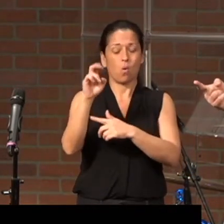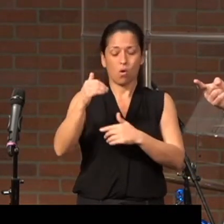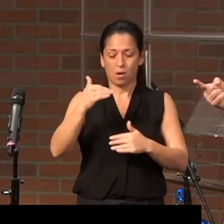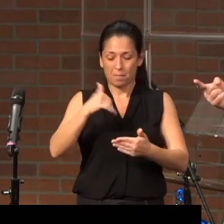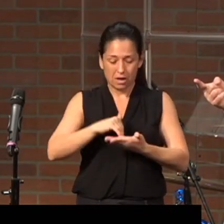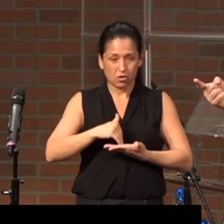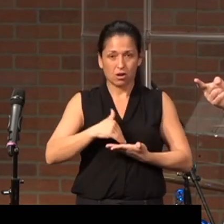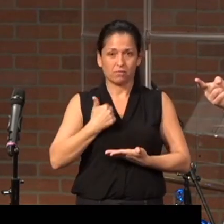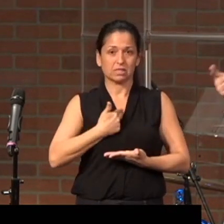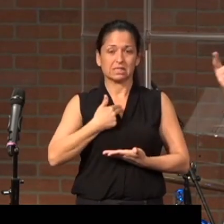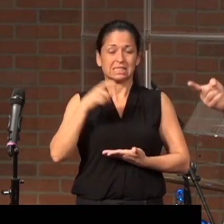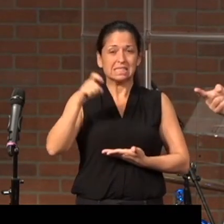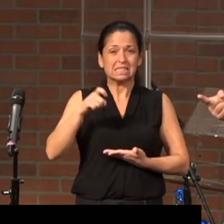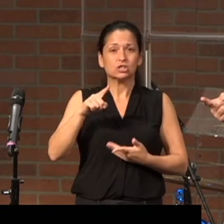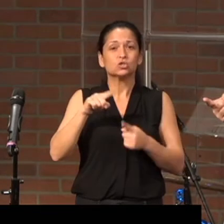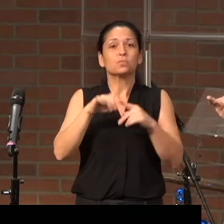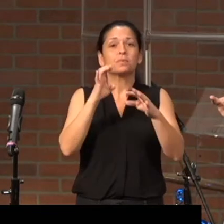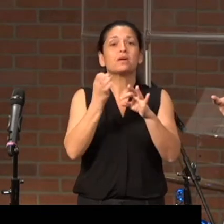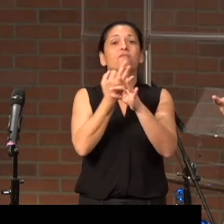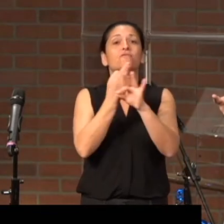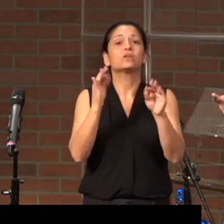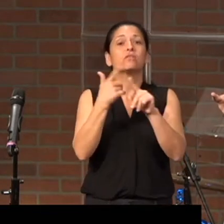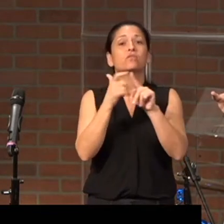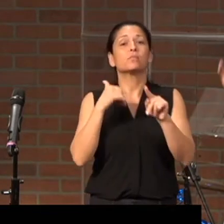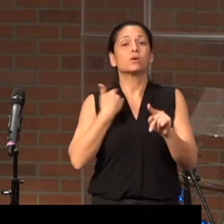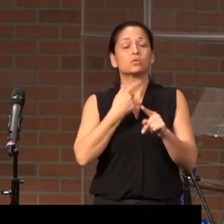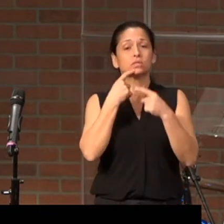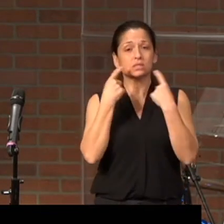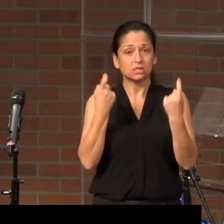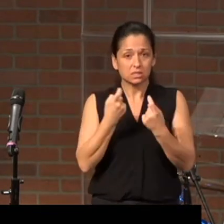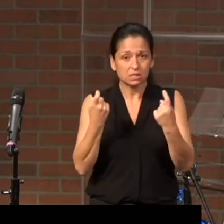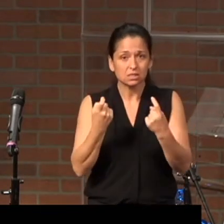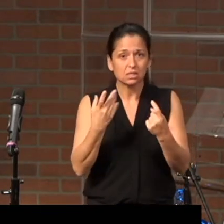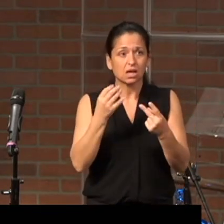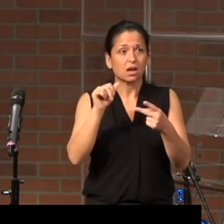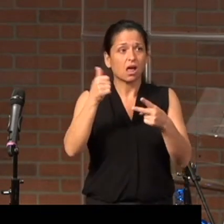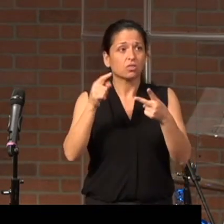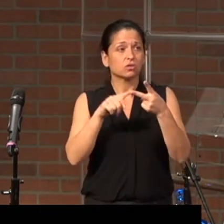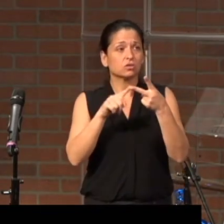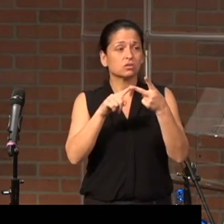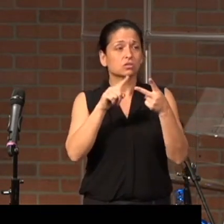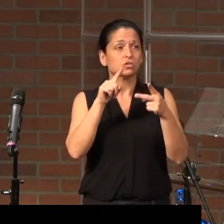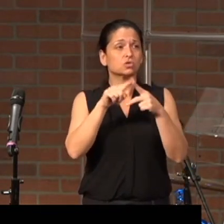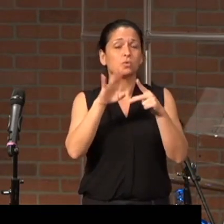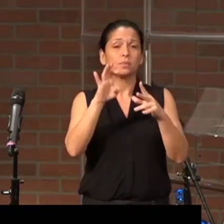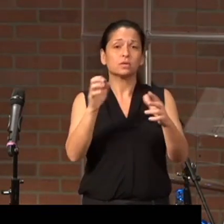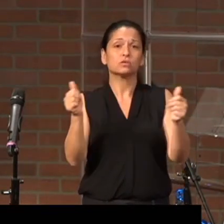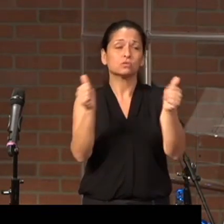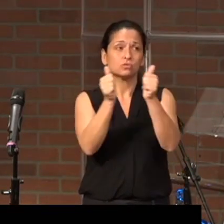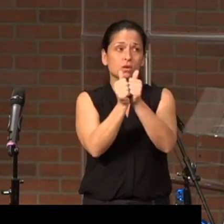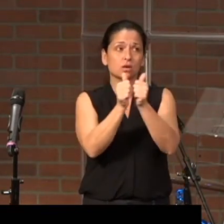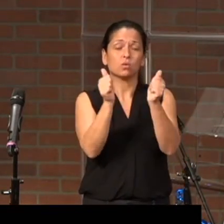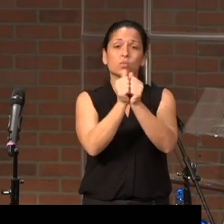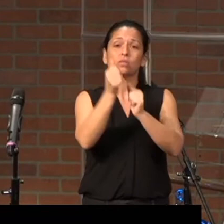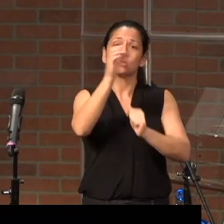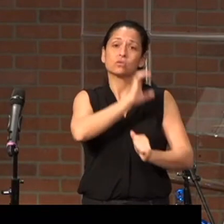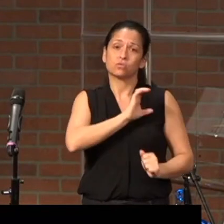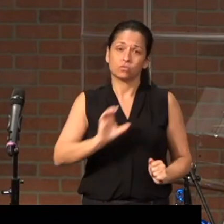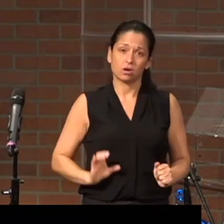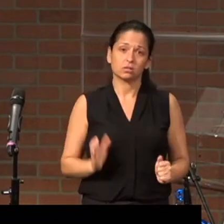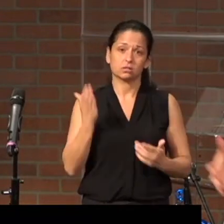from our sinfulness and to be, the other one is to be united with Christ,